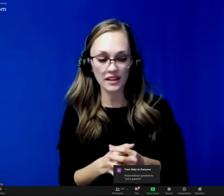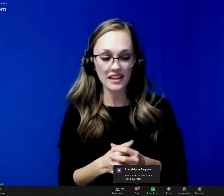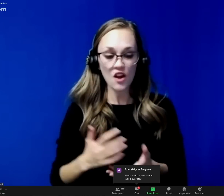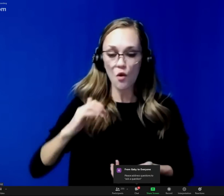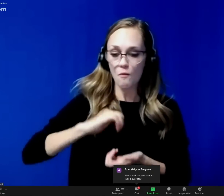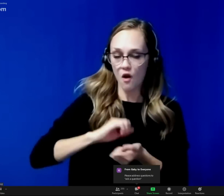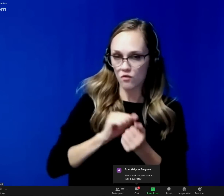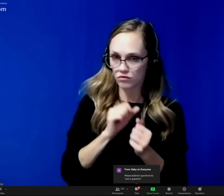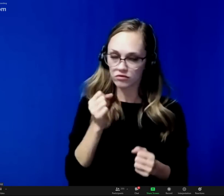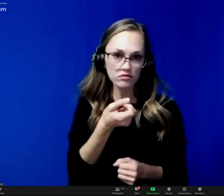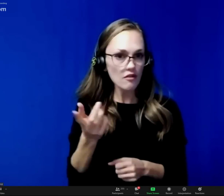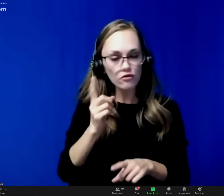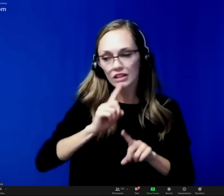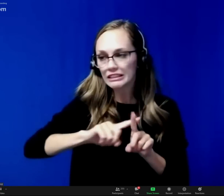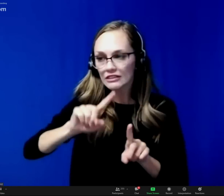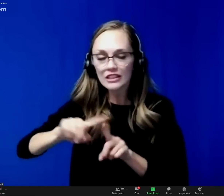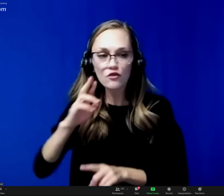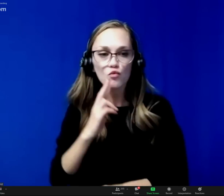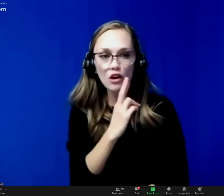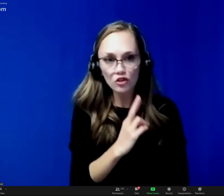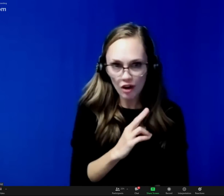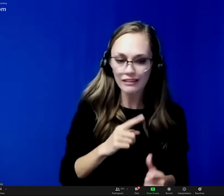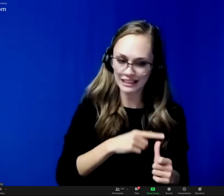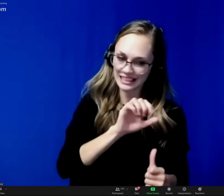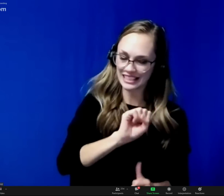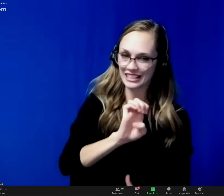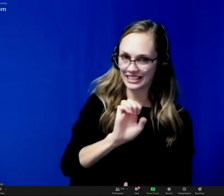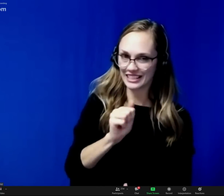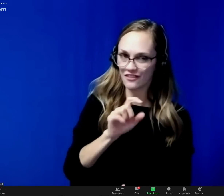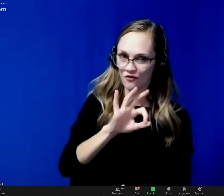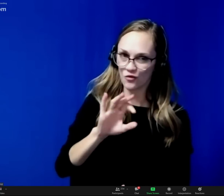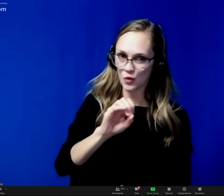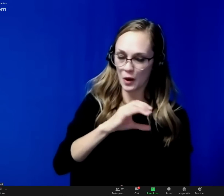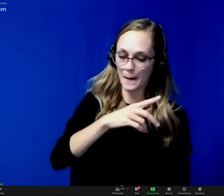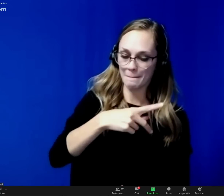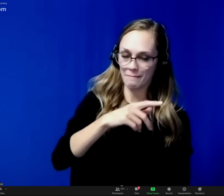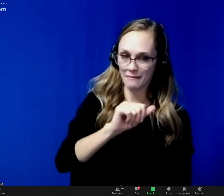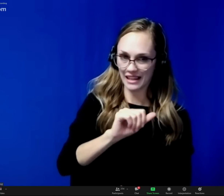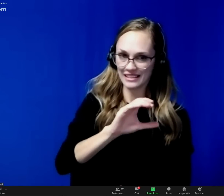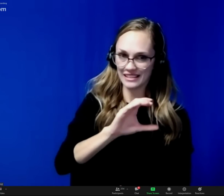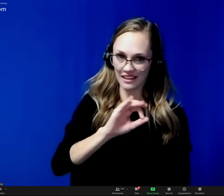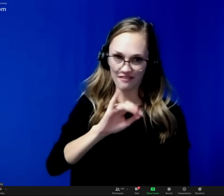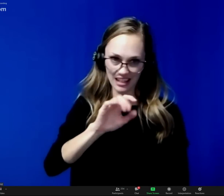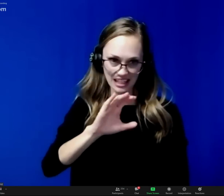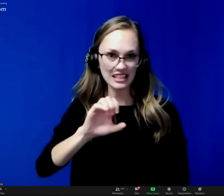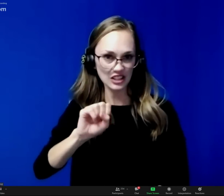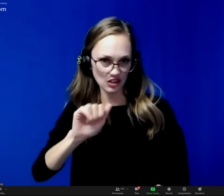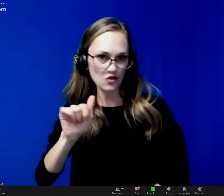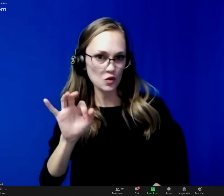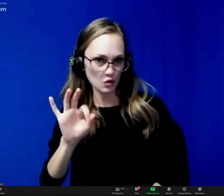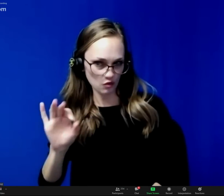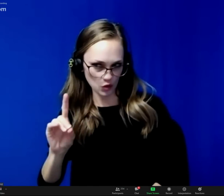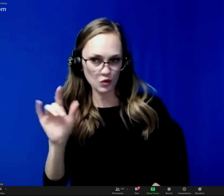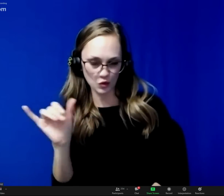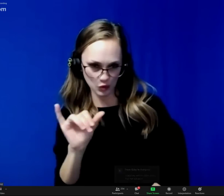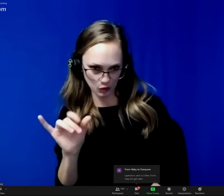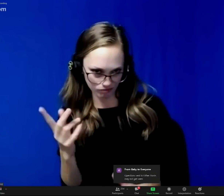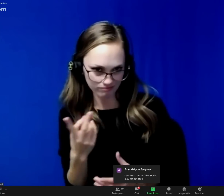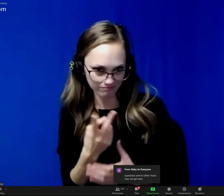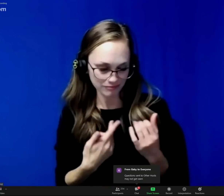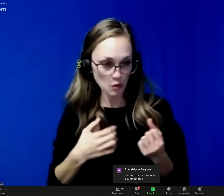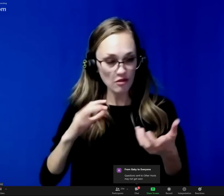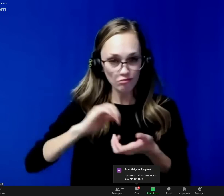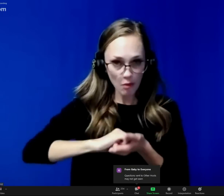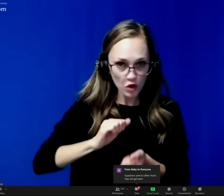several different local restaurants and agencies to provide wraparound services and supports. We have a team of staff that assess the workers